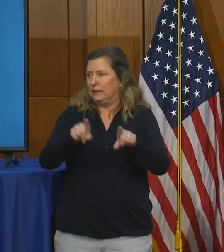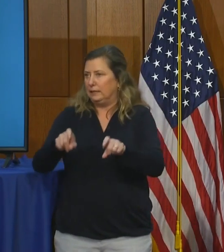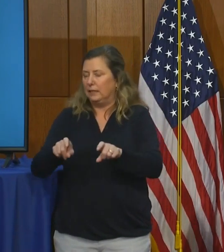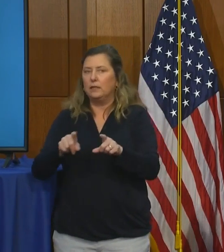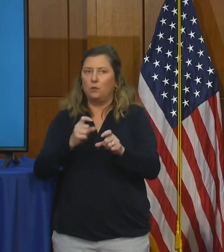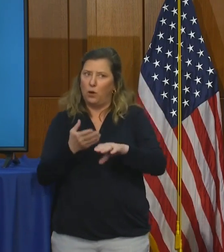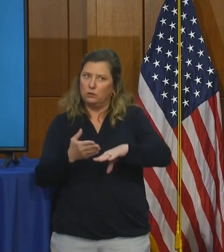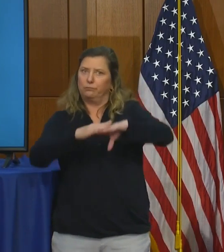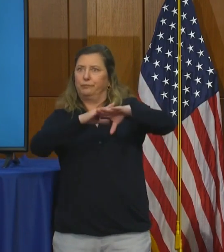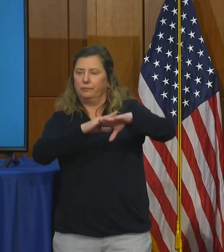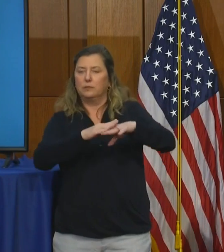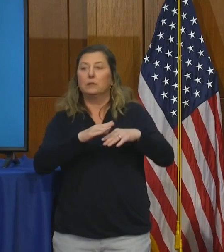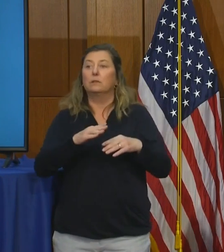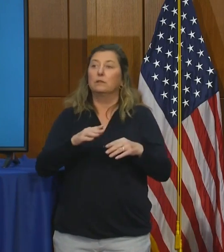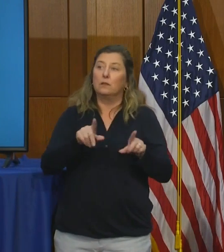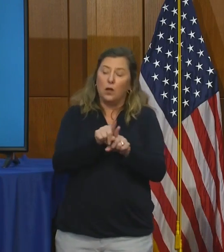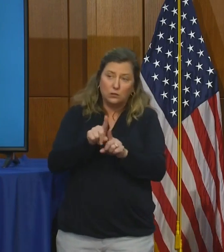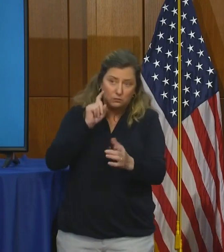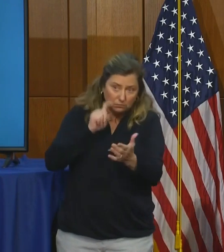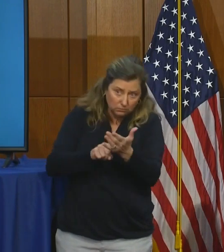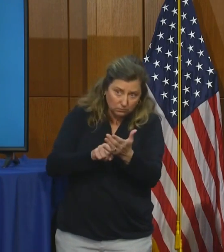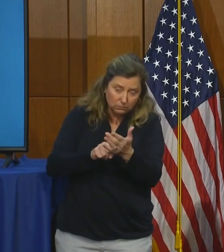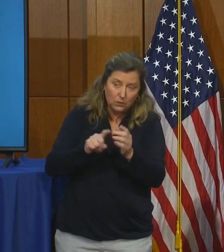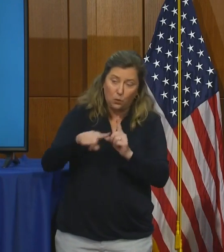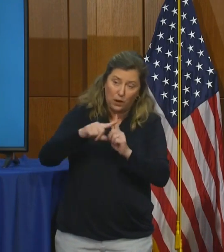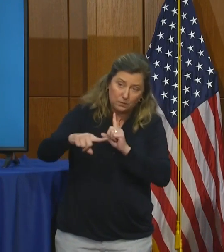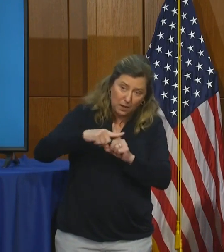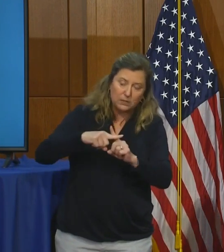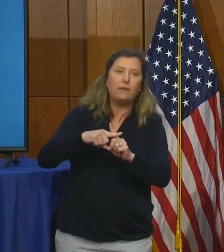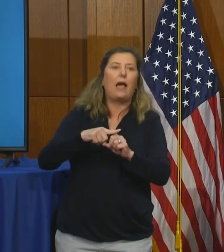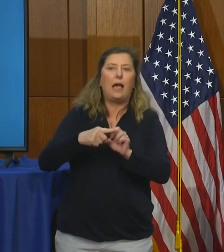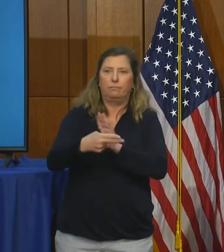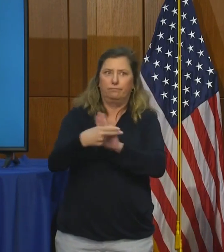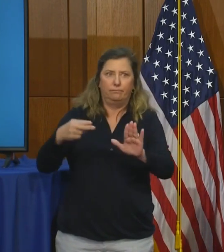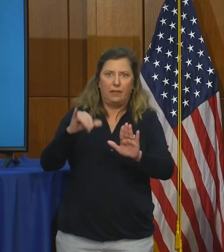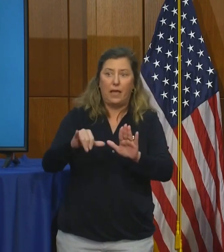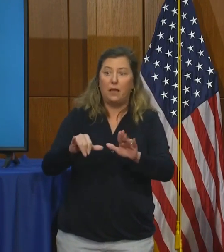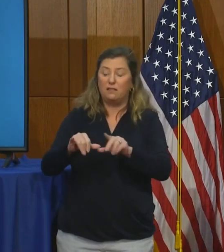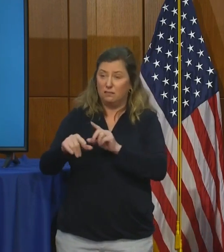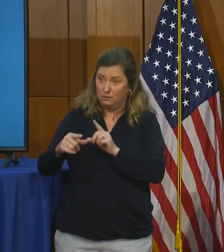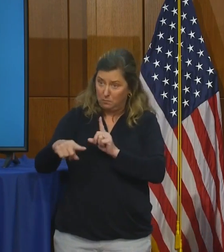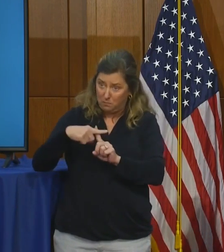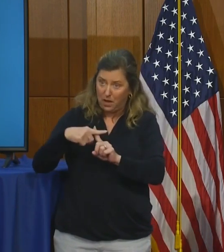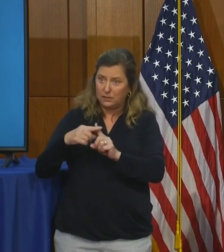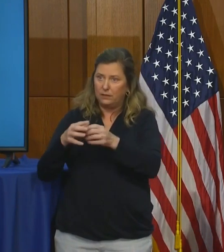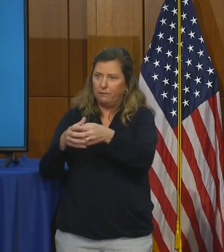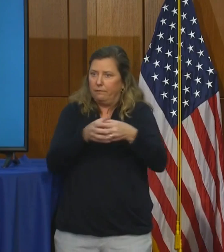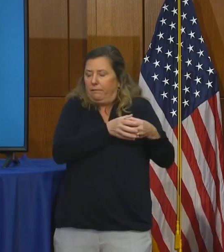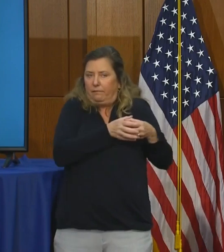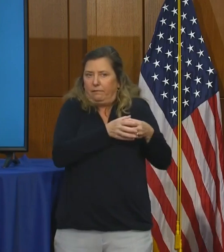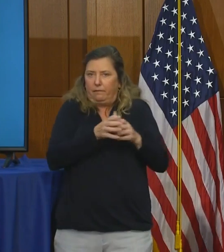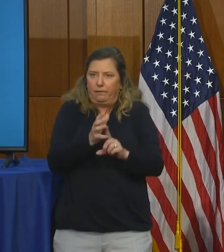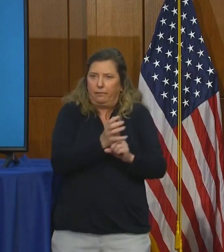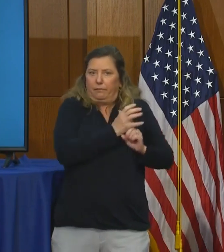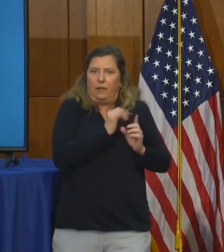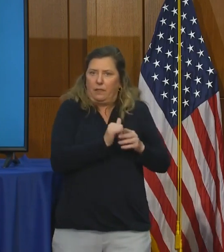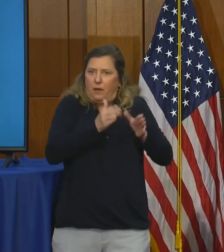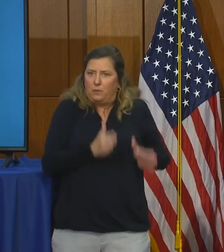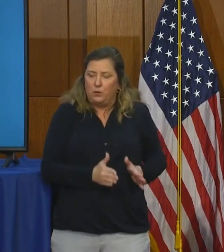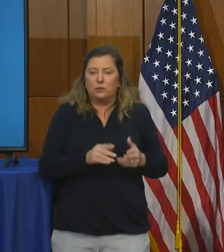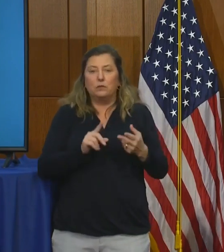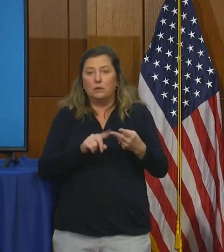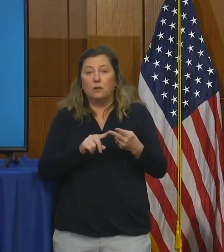ramping that up, identifying cases as they present, isolating those cases from other people, and